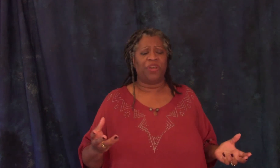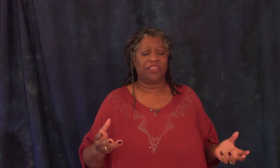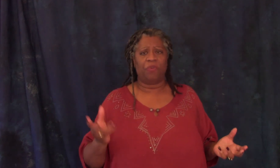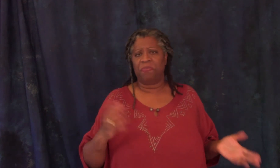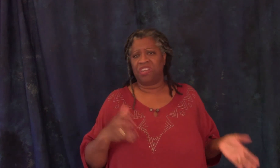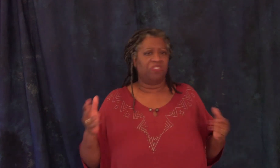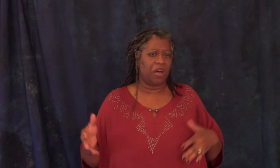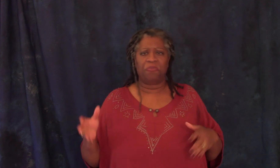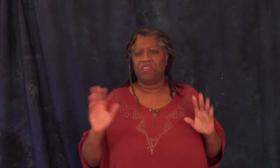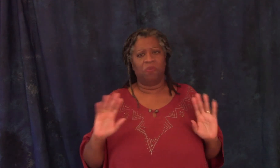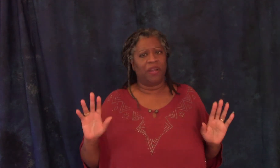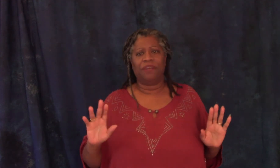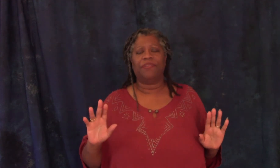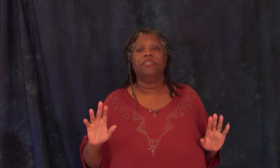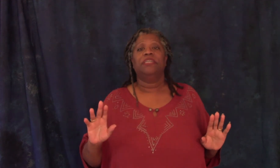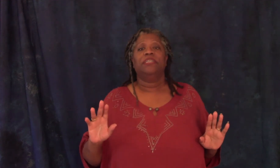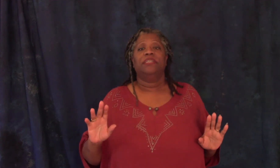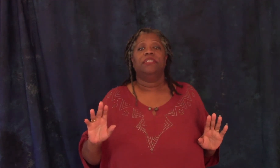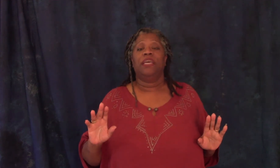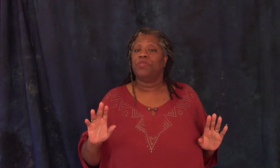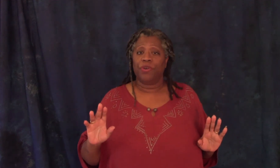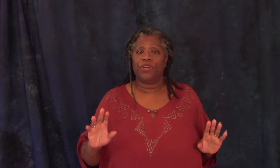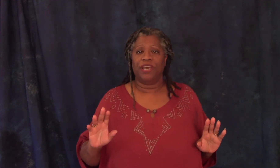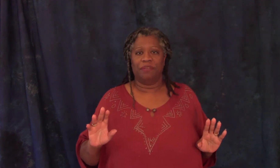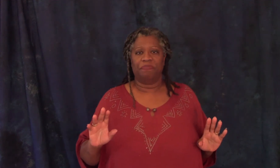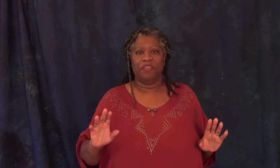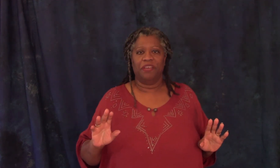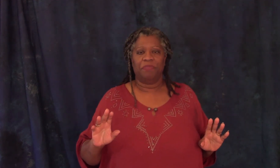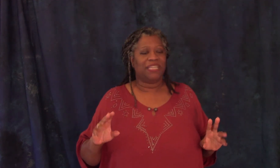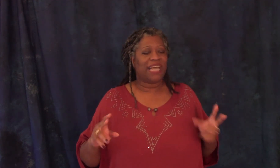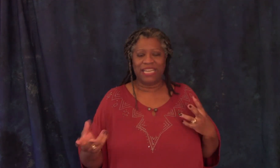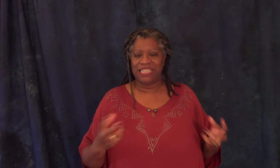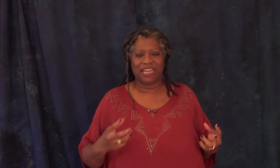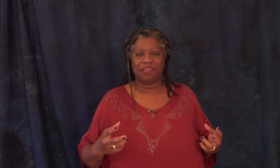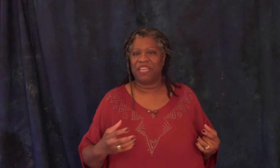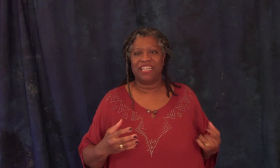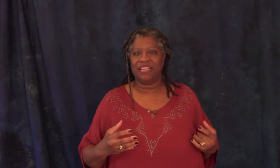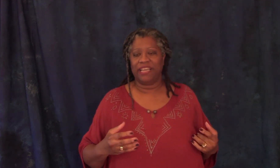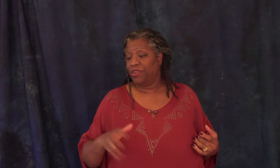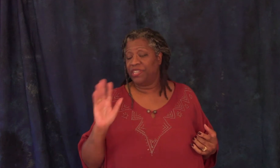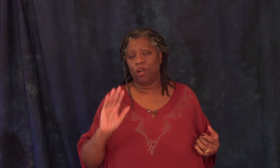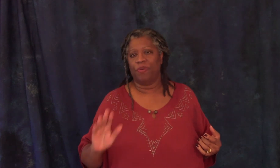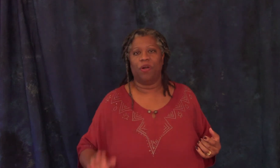not they were pretty or not pretty or whatever he was a very good king but the second he saw something he didn't like he couldn't help you at all